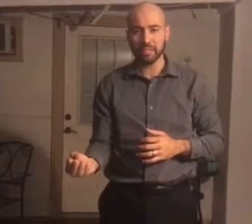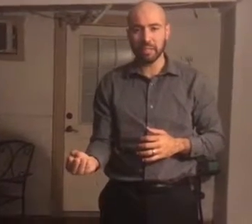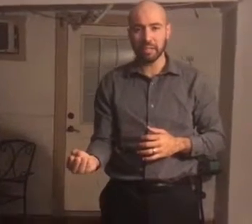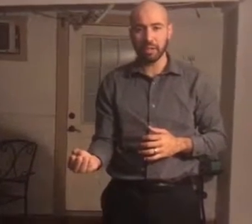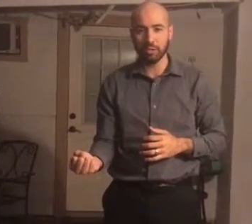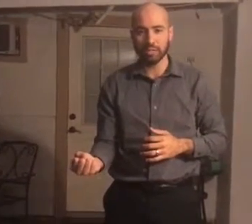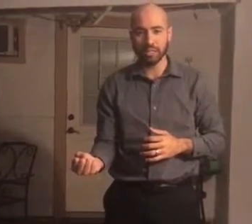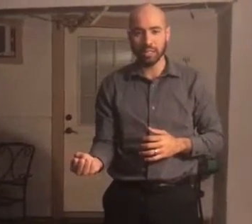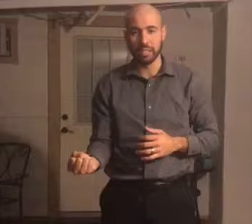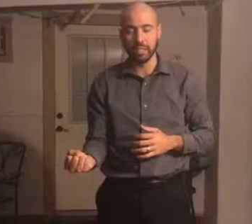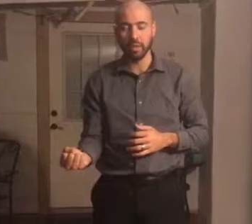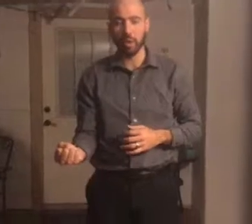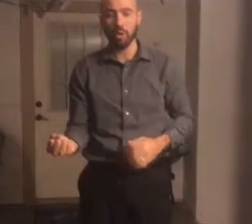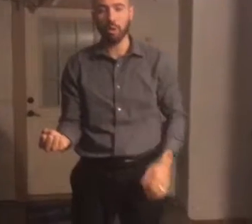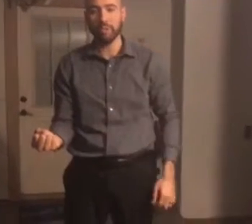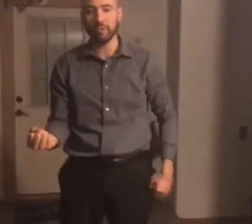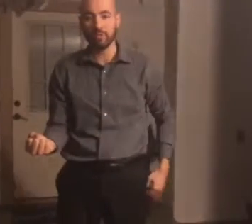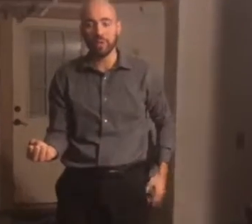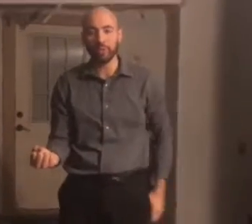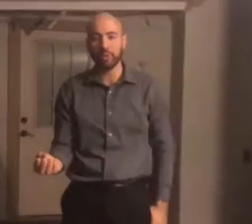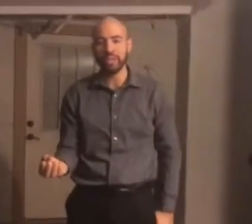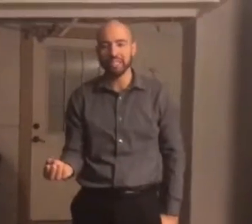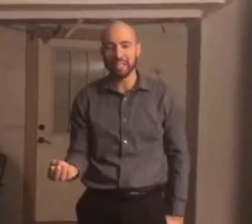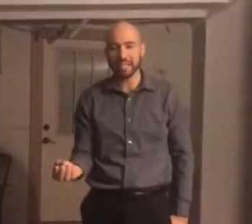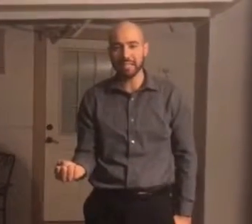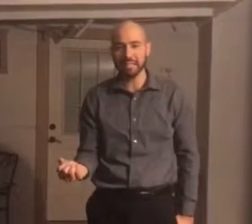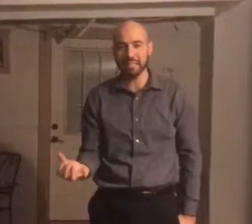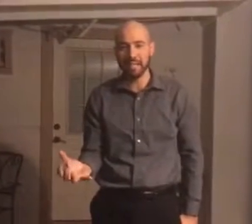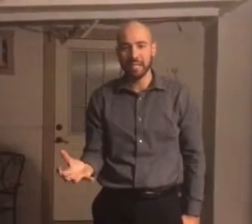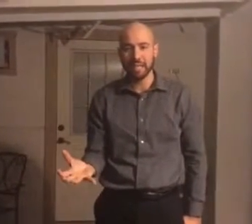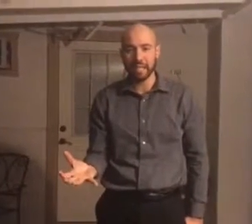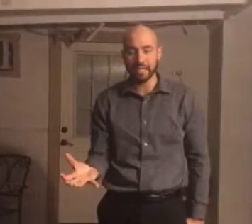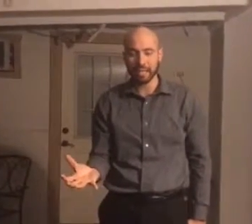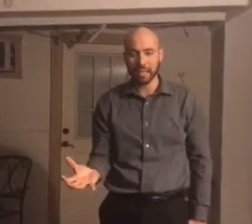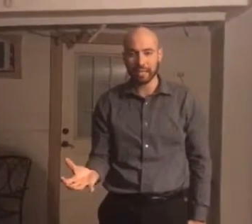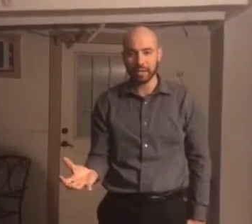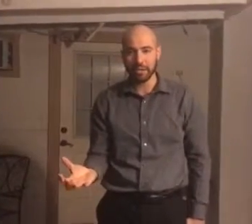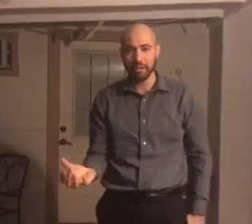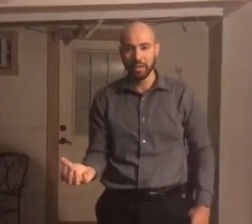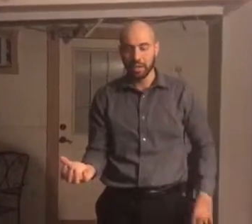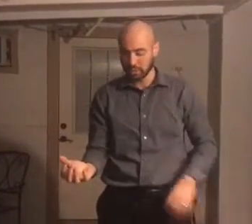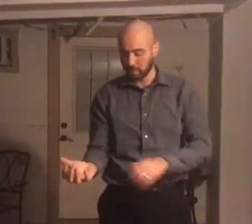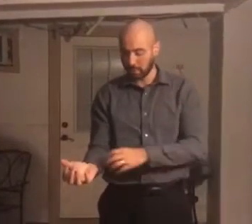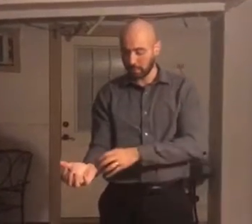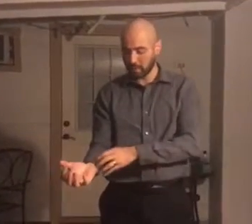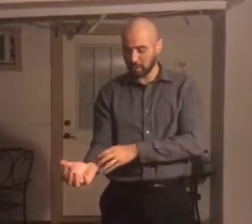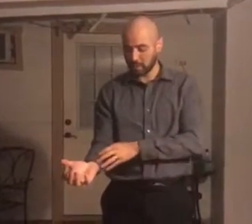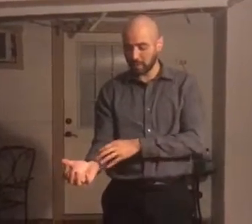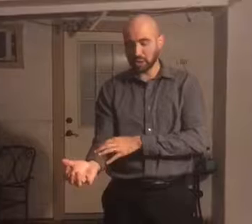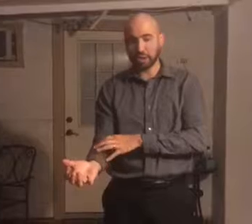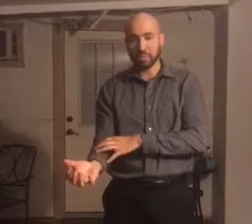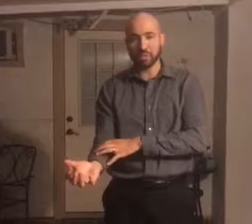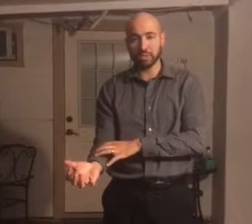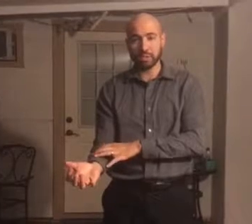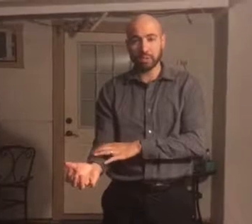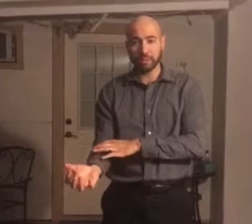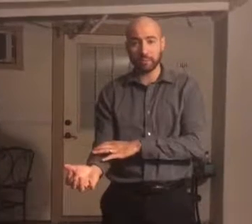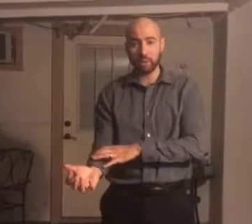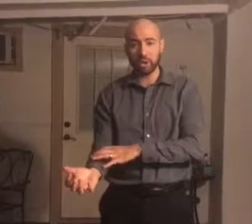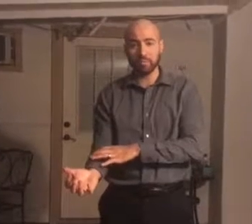and close it. You want to hold it for about three seconds and then let go. So we want to focus on just your muscles on the forearm